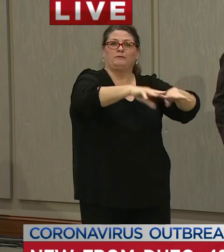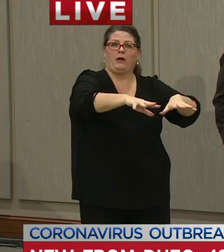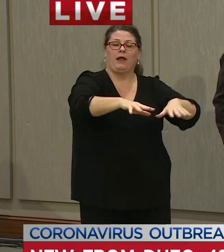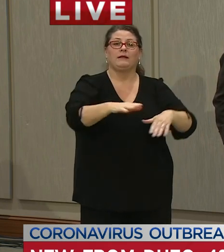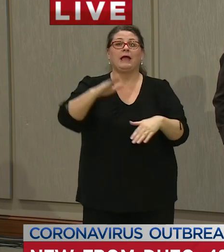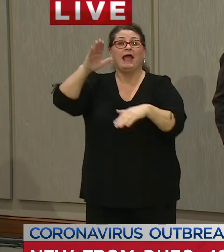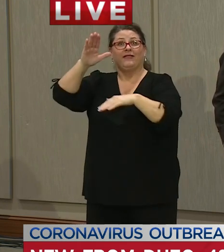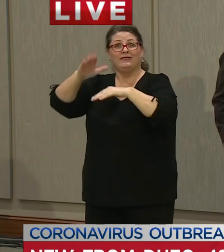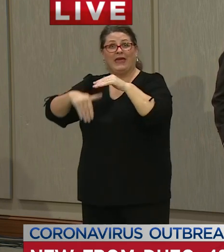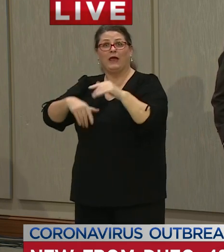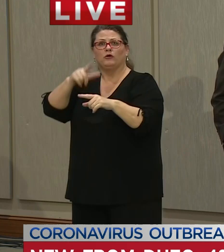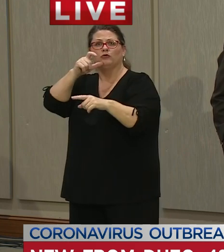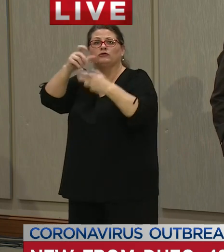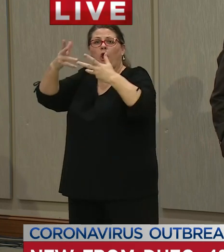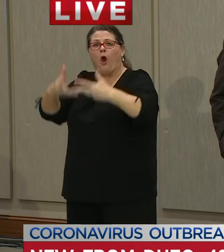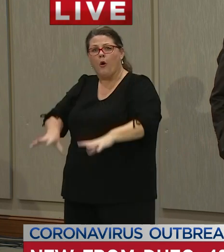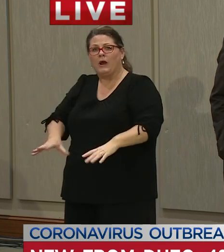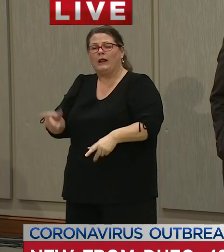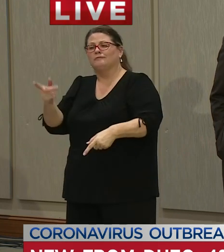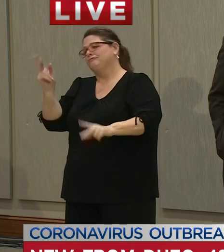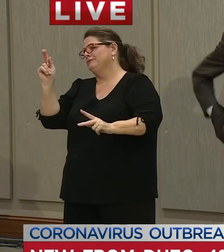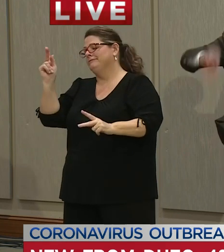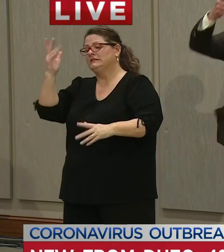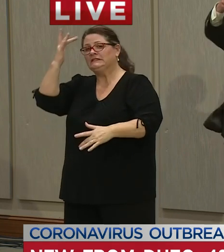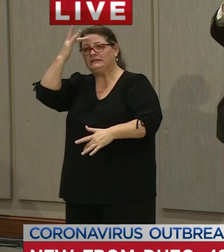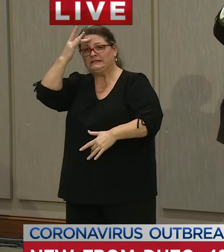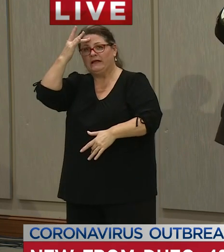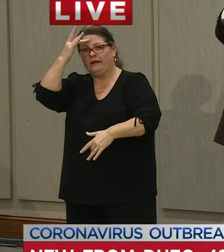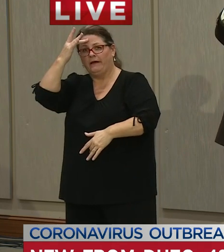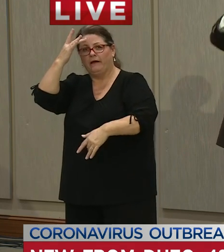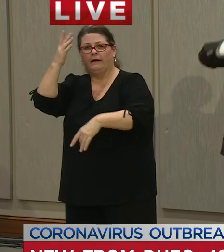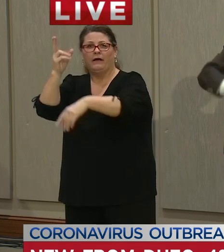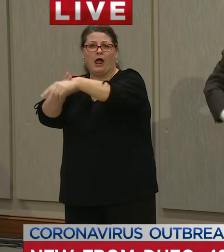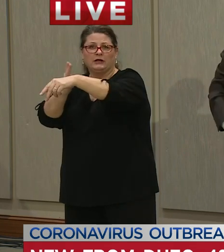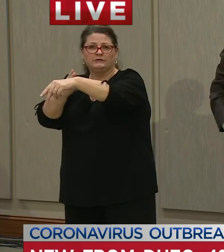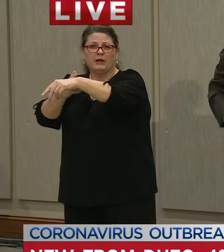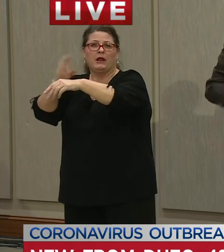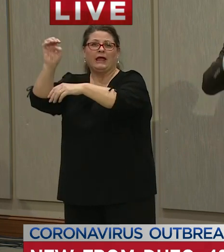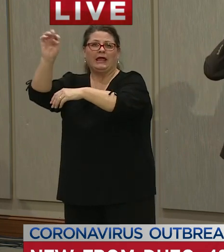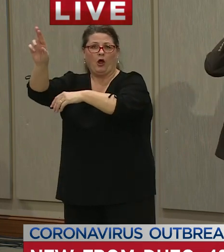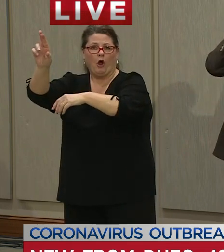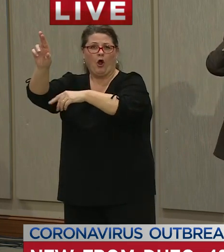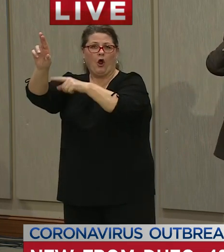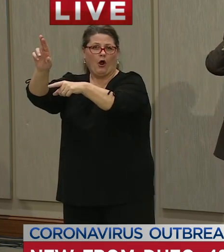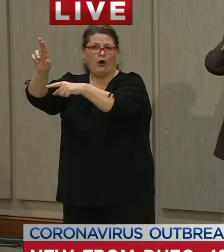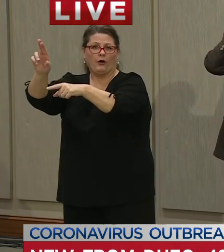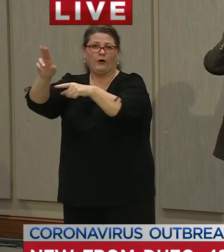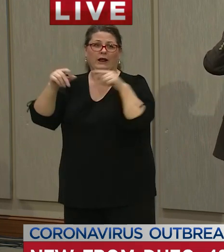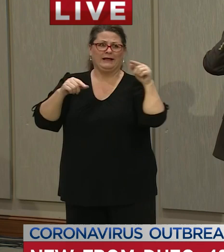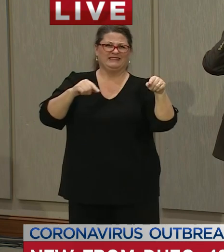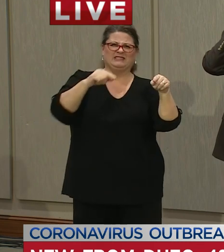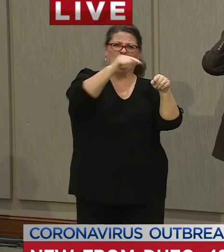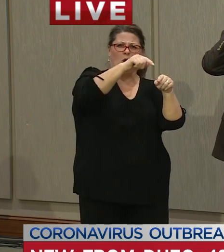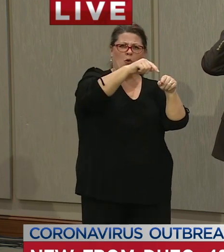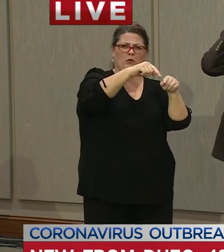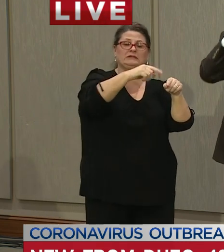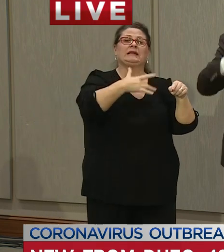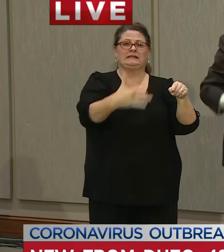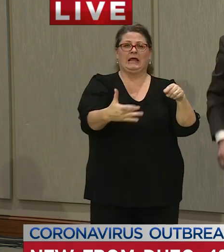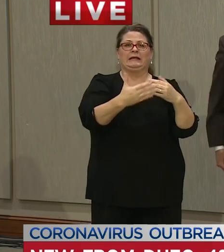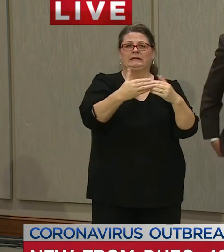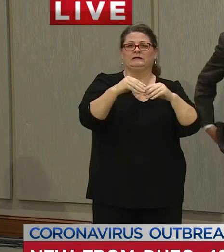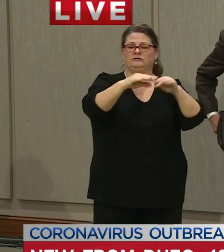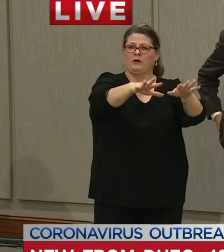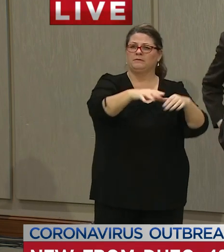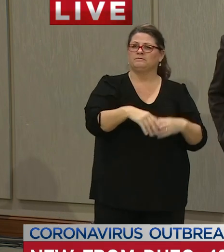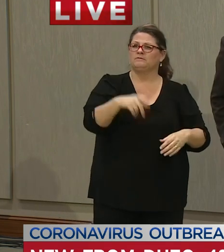symptoms of fever cough and shortness of breath this idea of contact tracing becoming more essential now is this something you guys have already been doing why